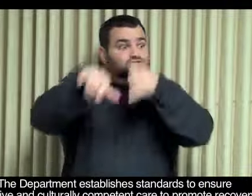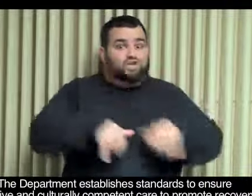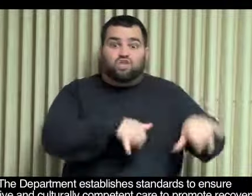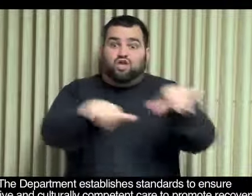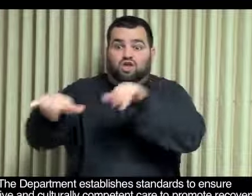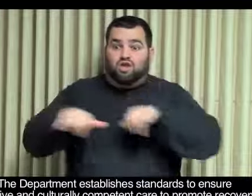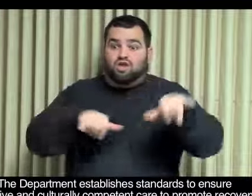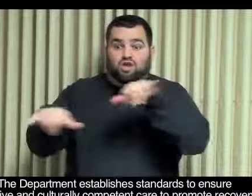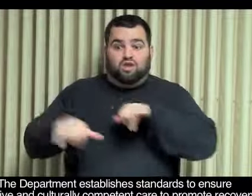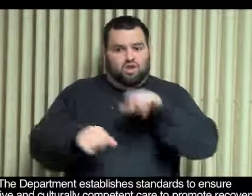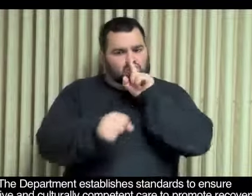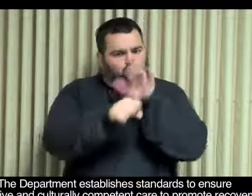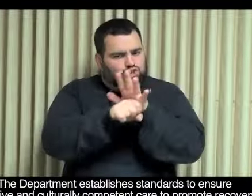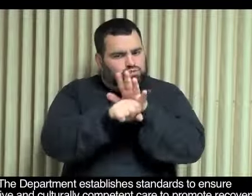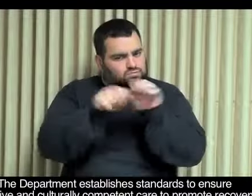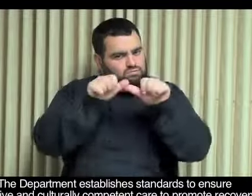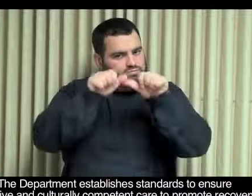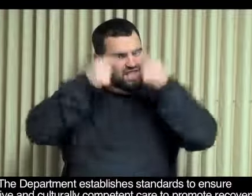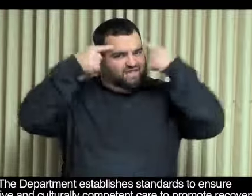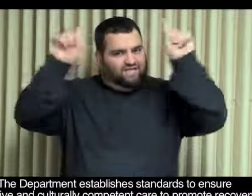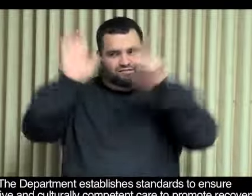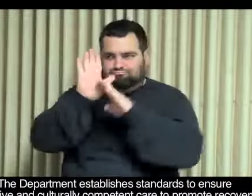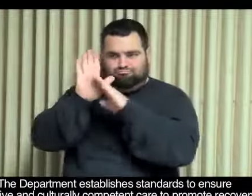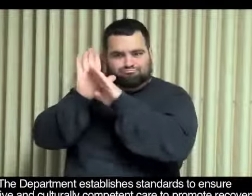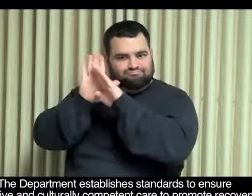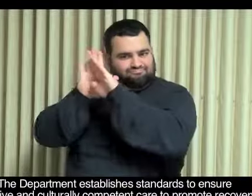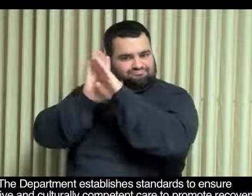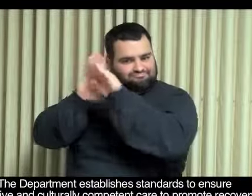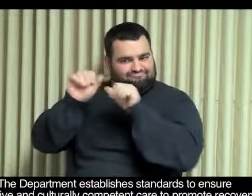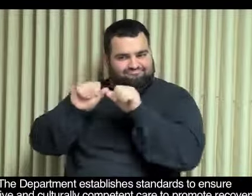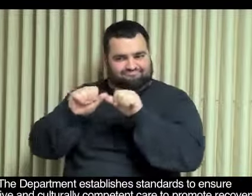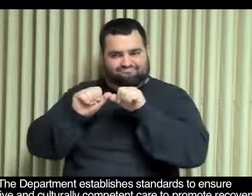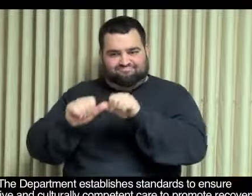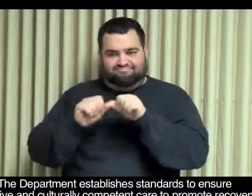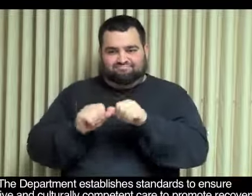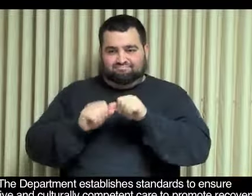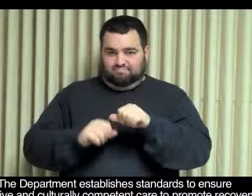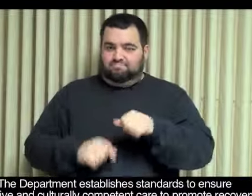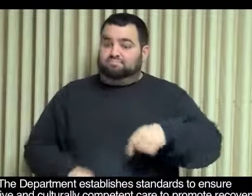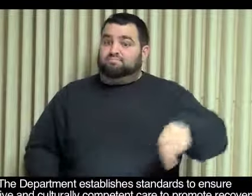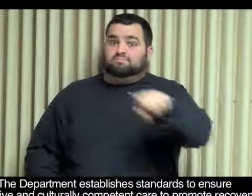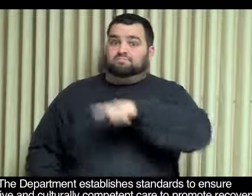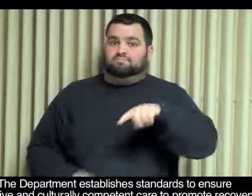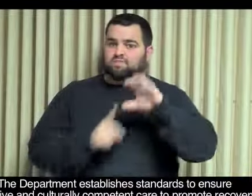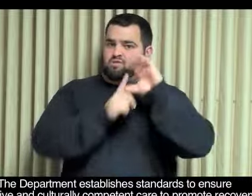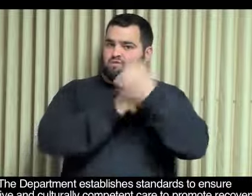The Department establishes standards to ensure effective and culturally competent care to promote recovery.